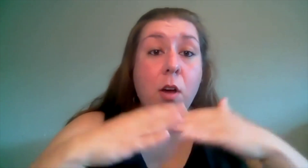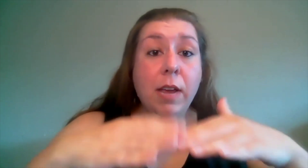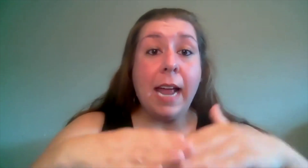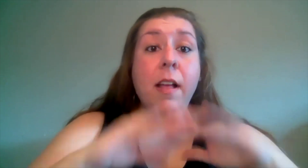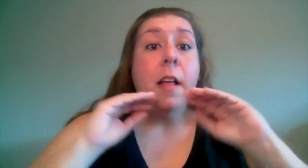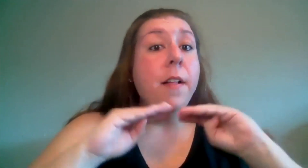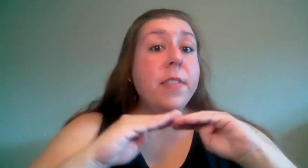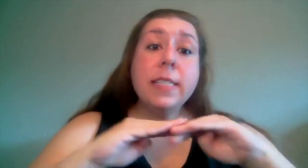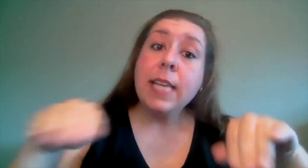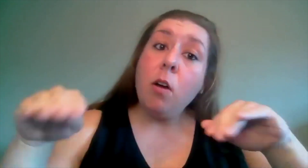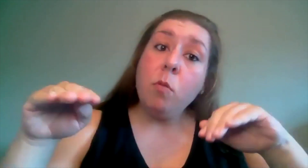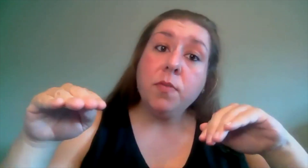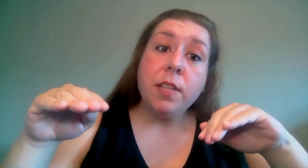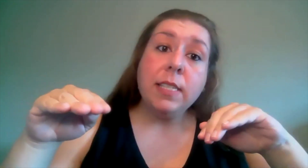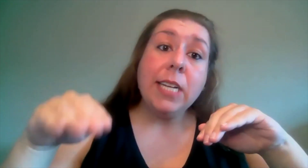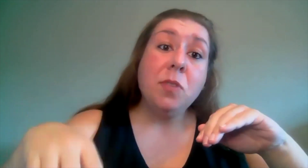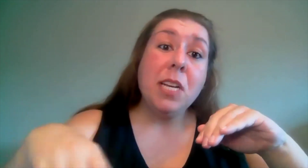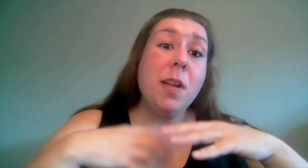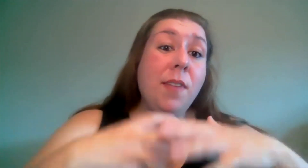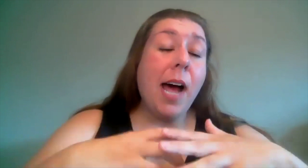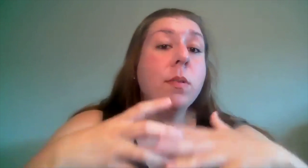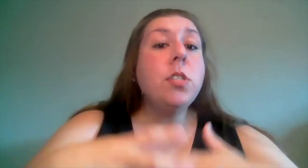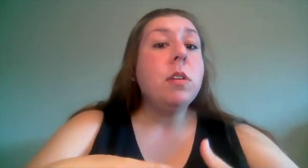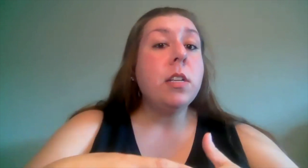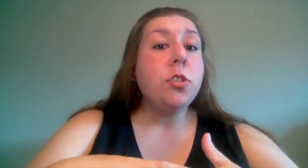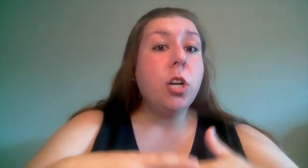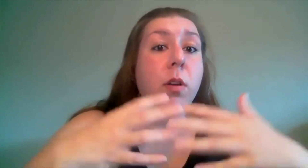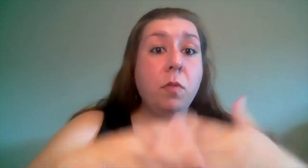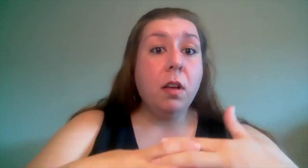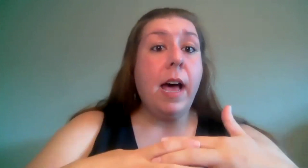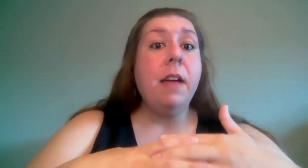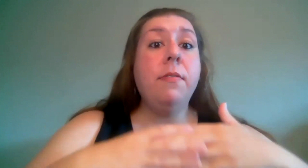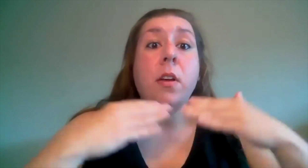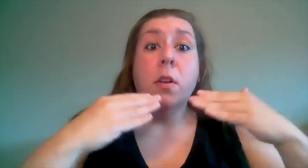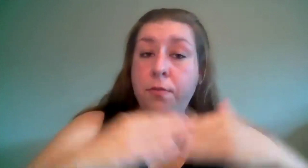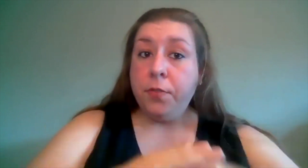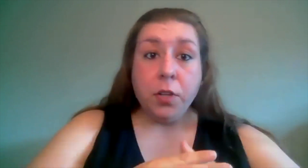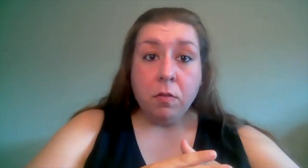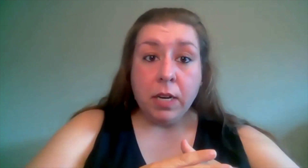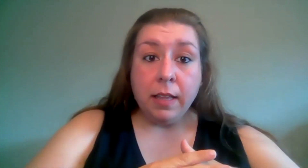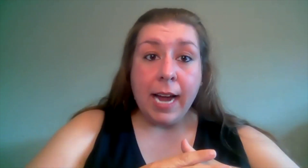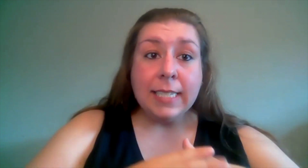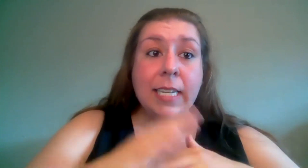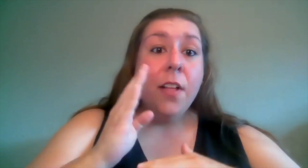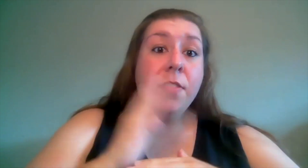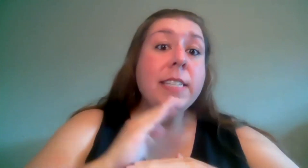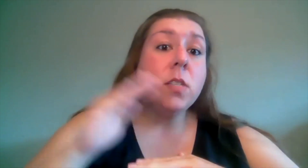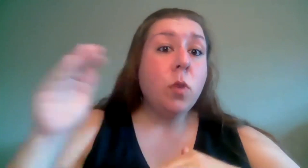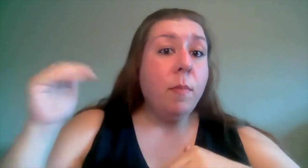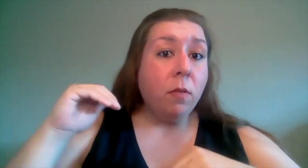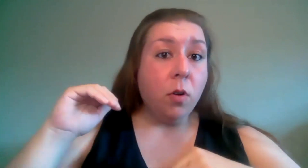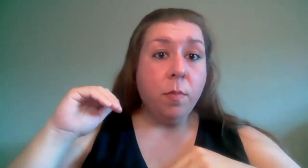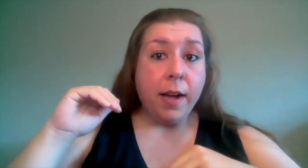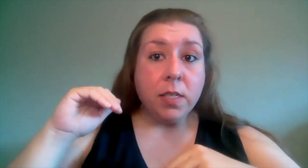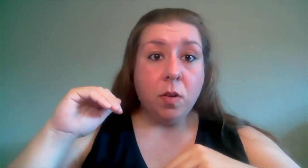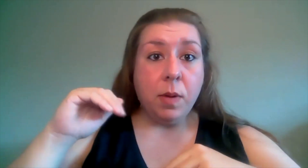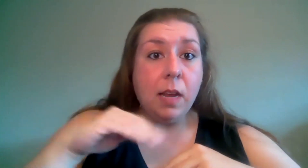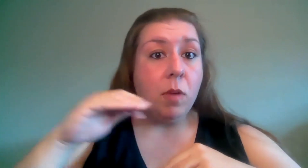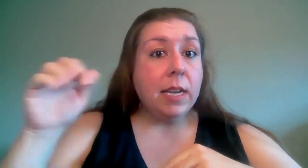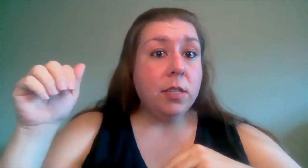go okay this is how it works for the stage reading but if i was doing the show in real life fully realized this is where my roadblocks would be and we need